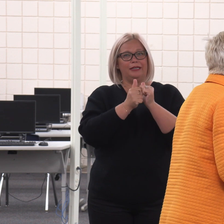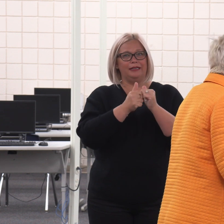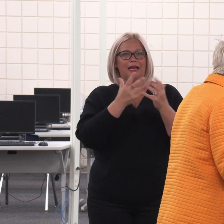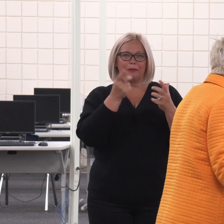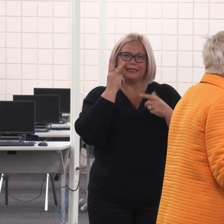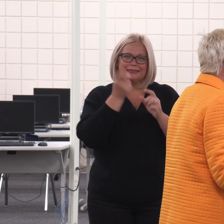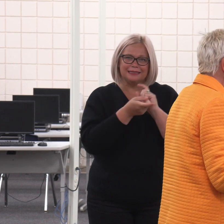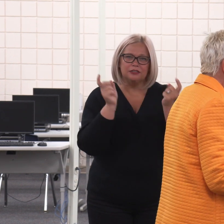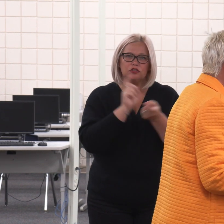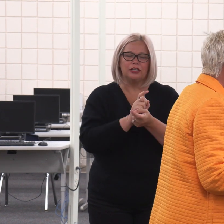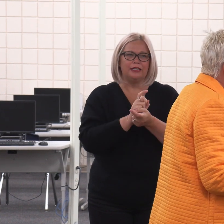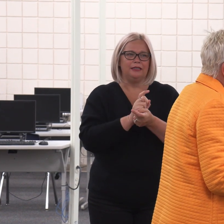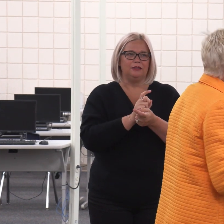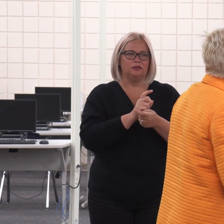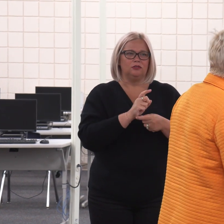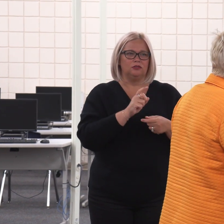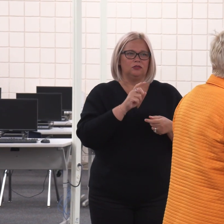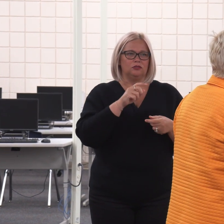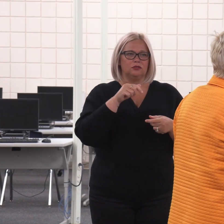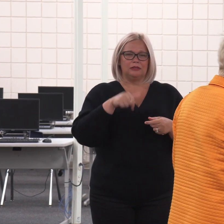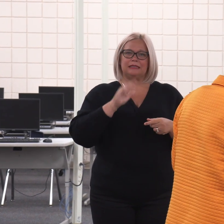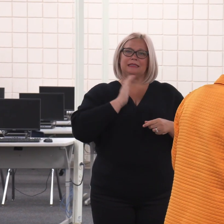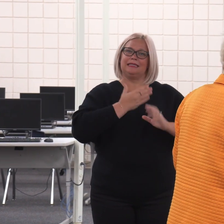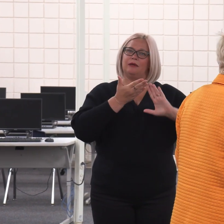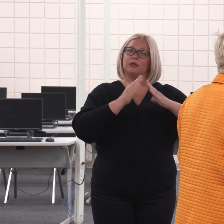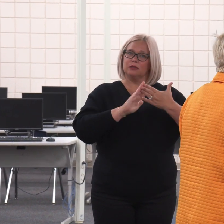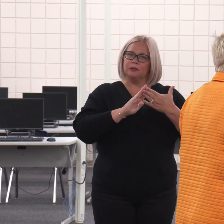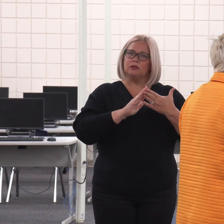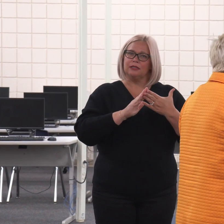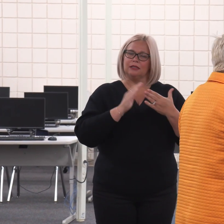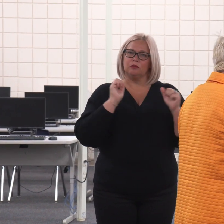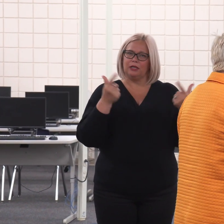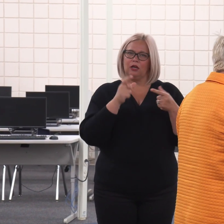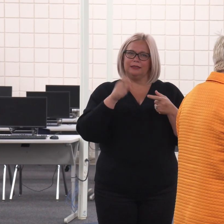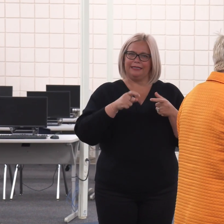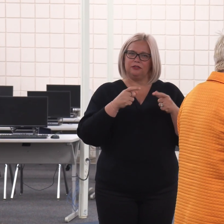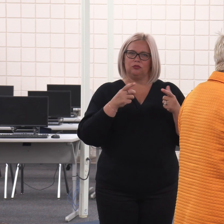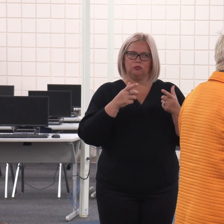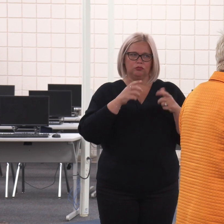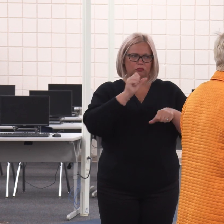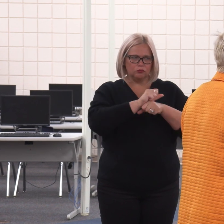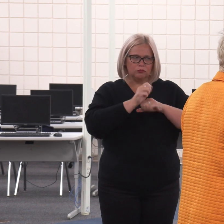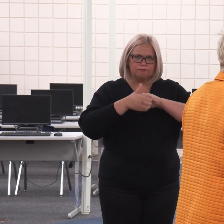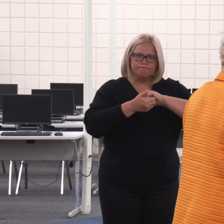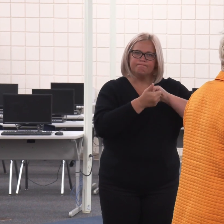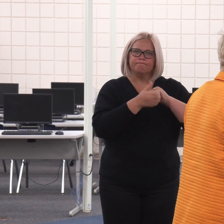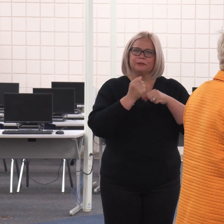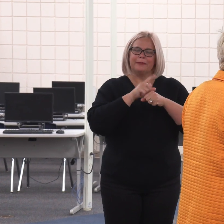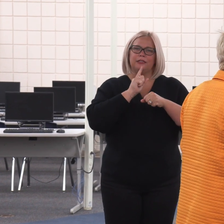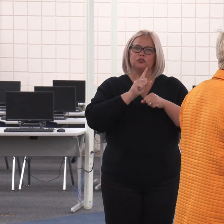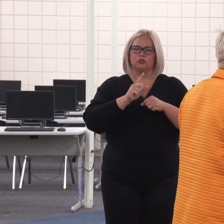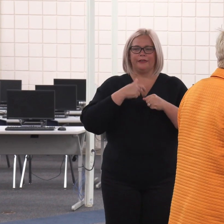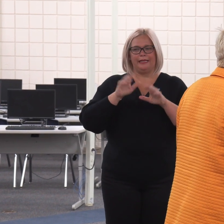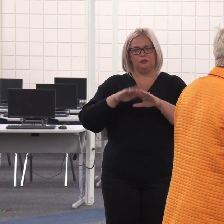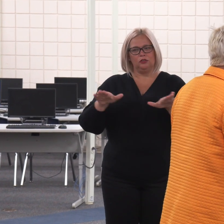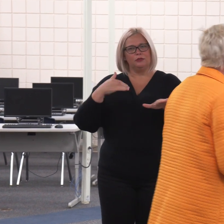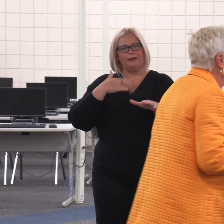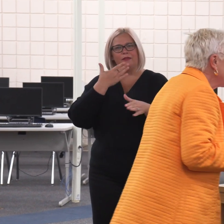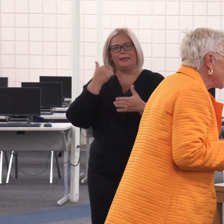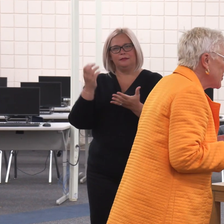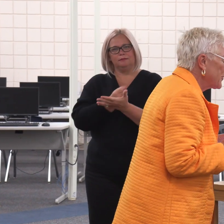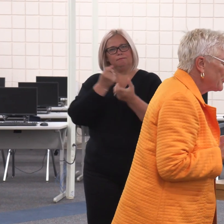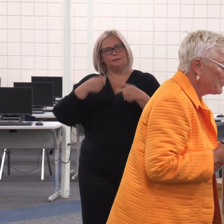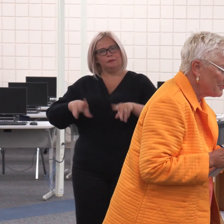change. This is our community. We all need to be here working together to see that these children get the best opportunity.